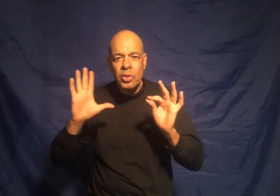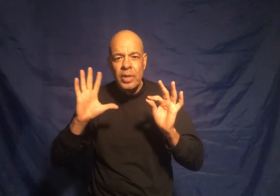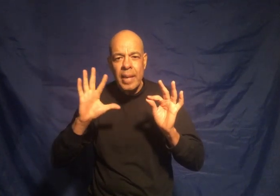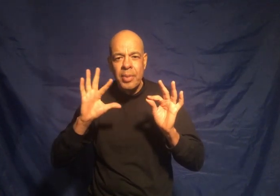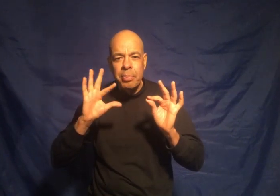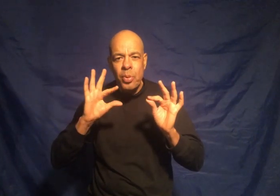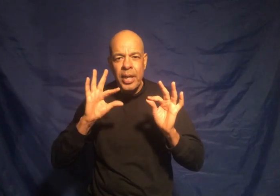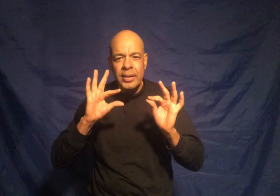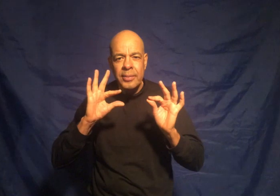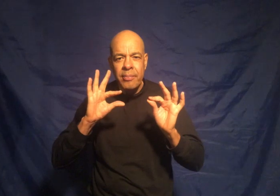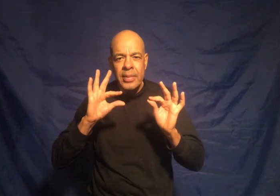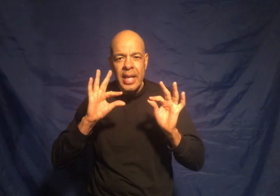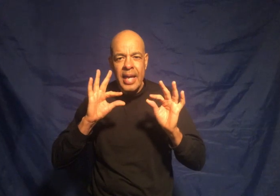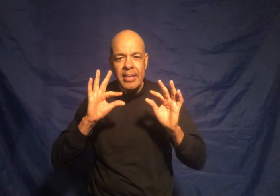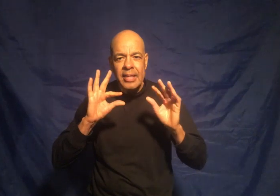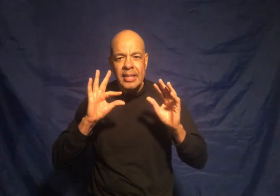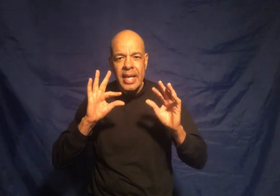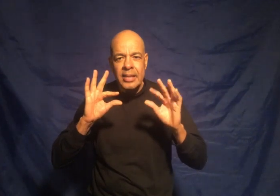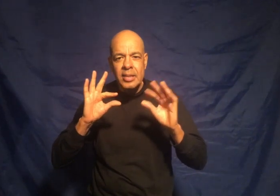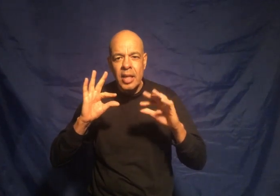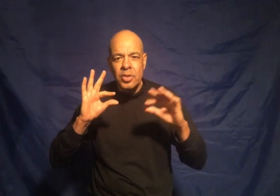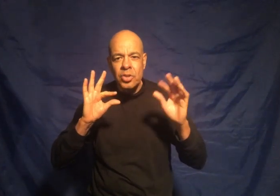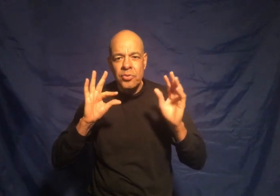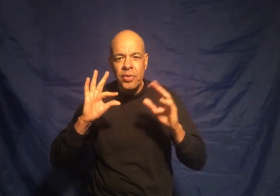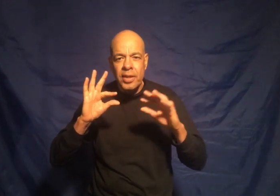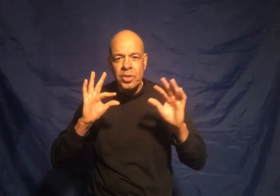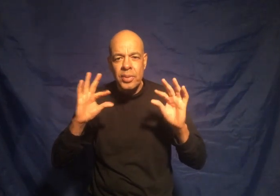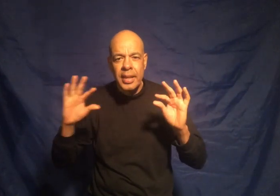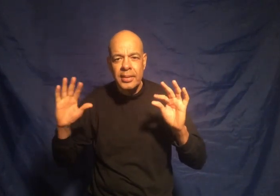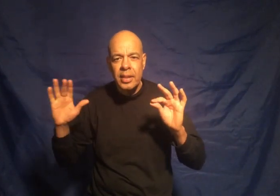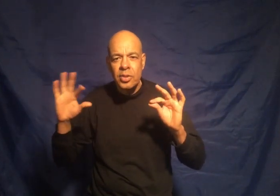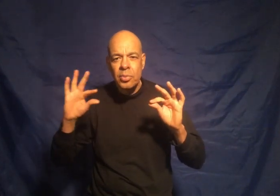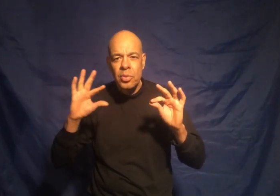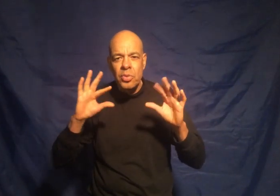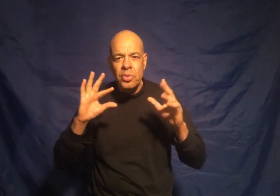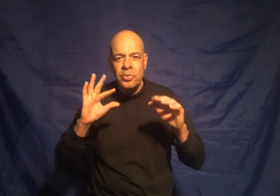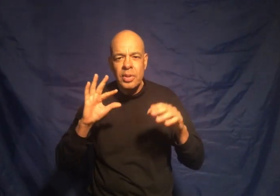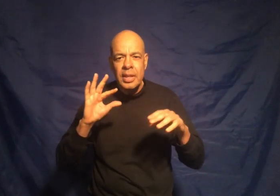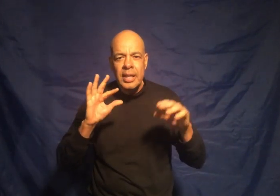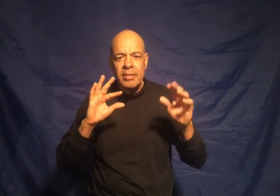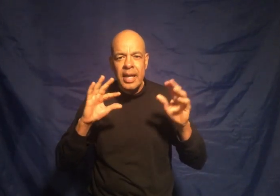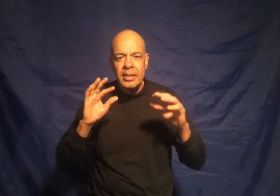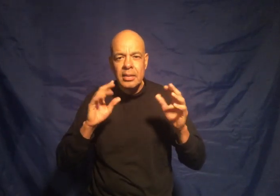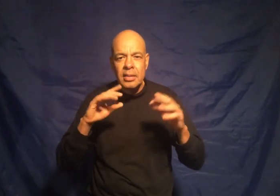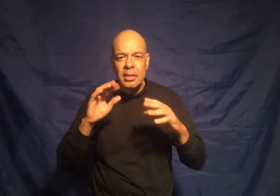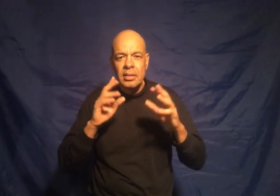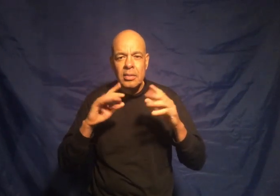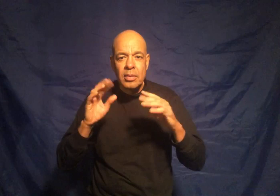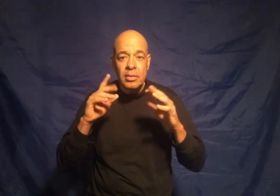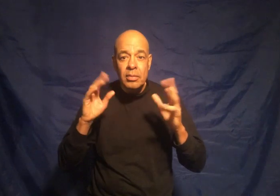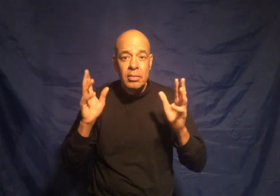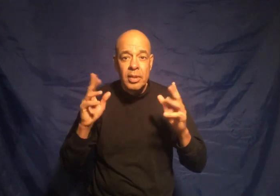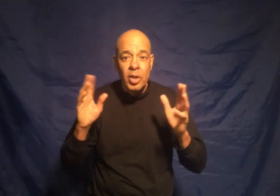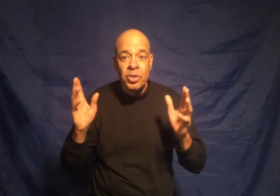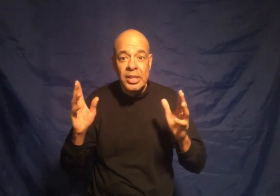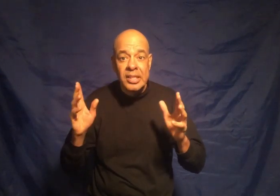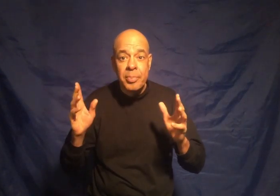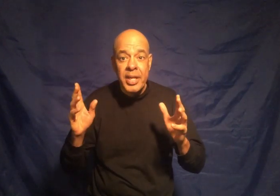grab the point and this hand starts to fluctuate to move then the illusion disappears